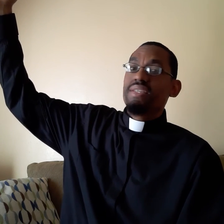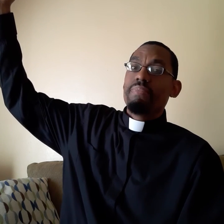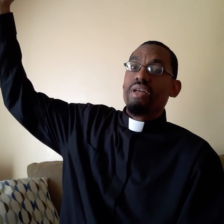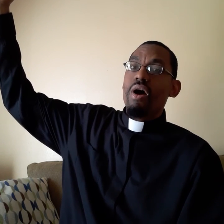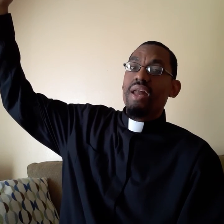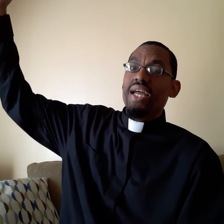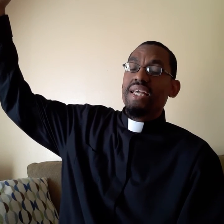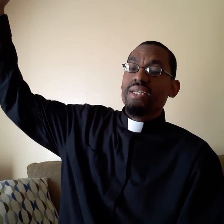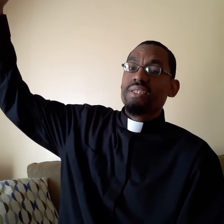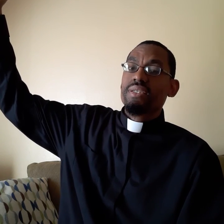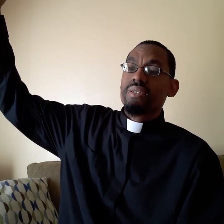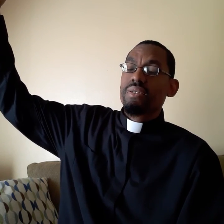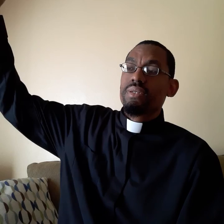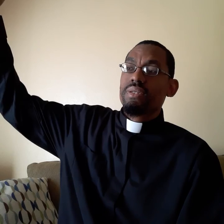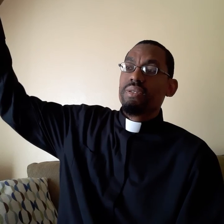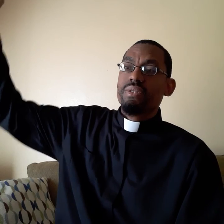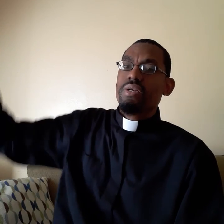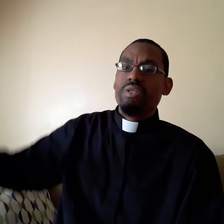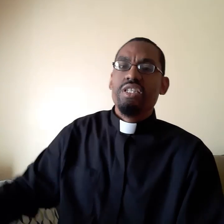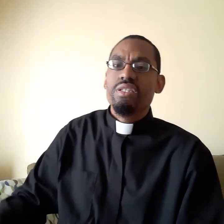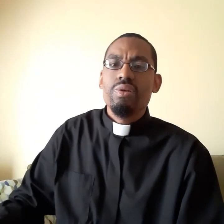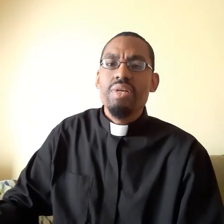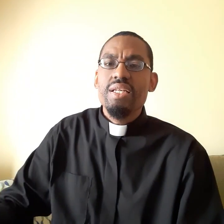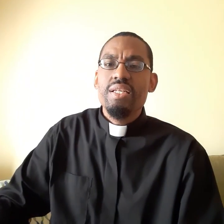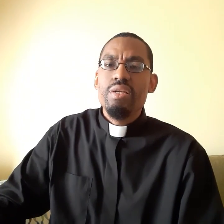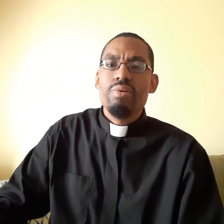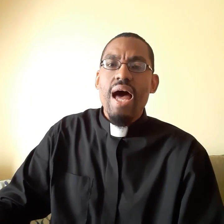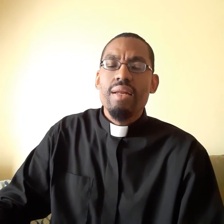something to God like this Jesus don't need to teach you that.